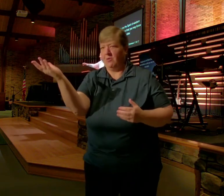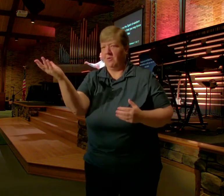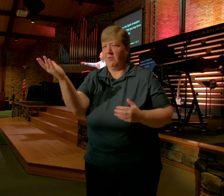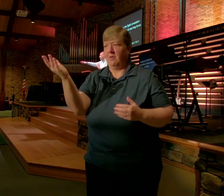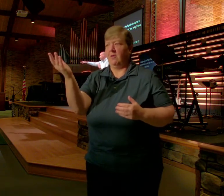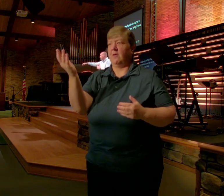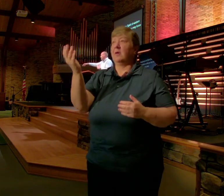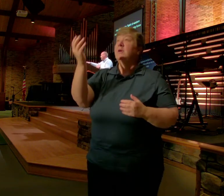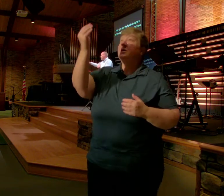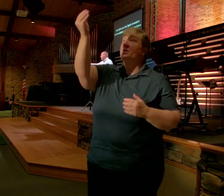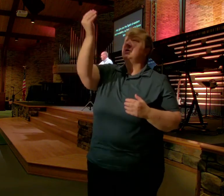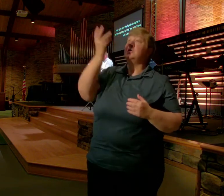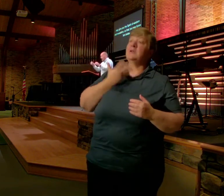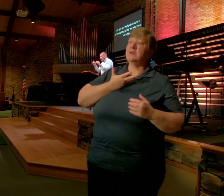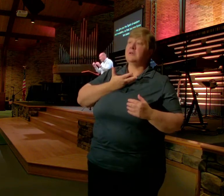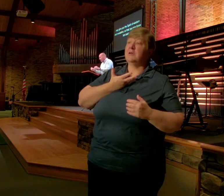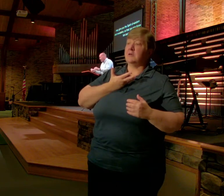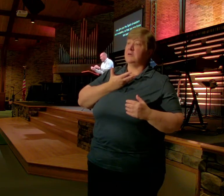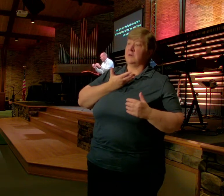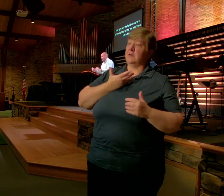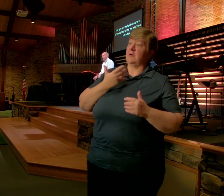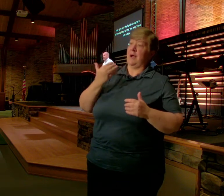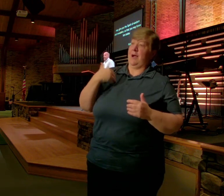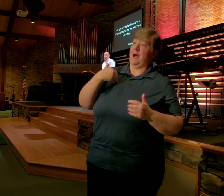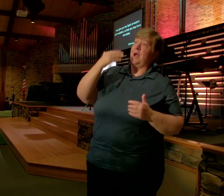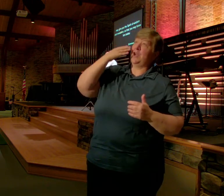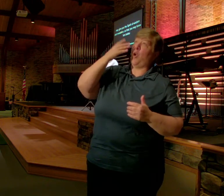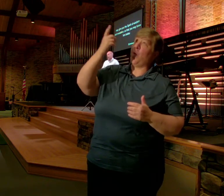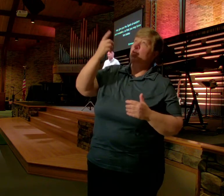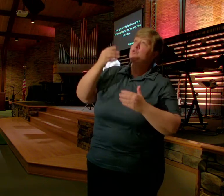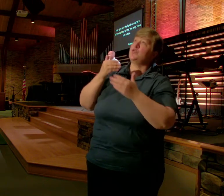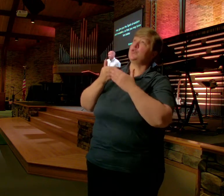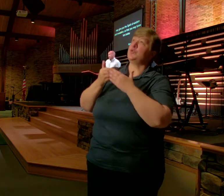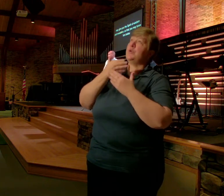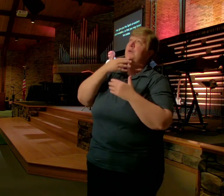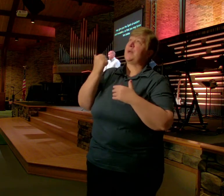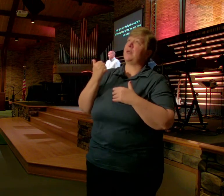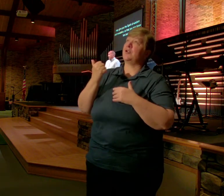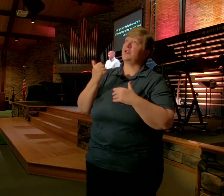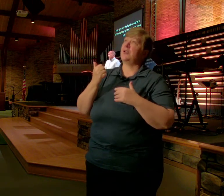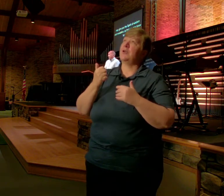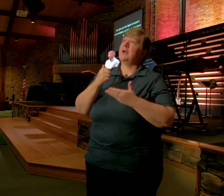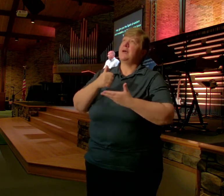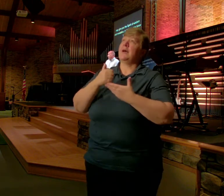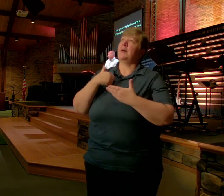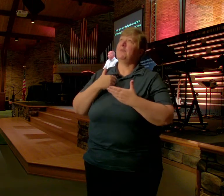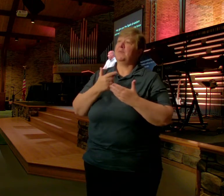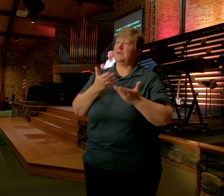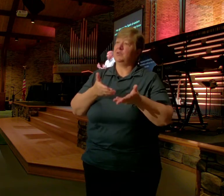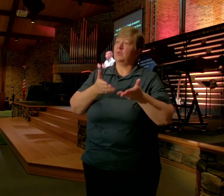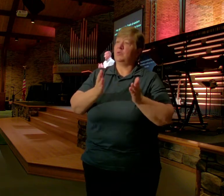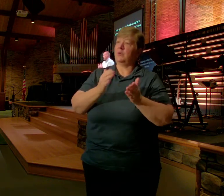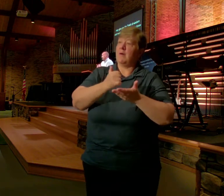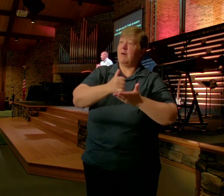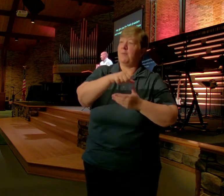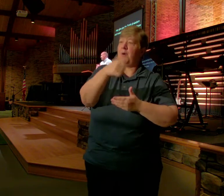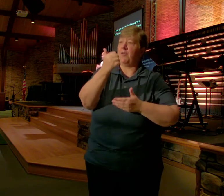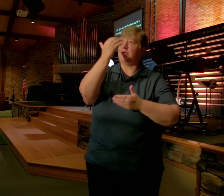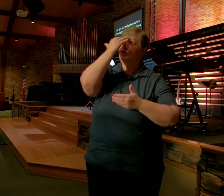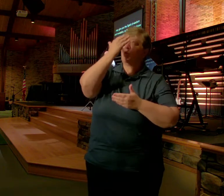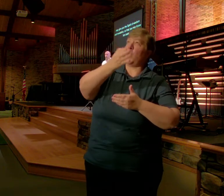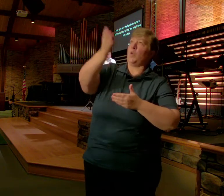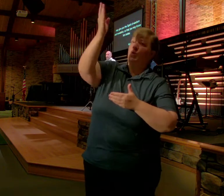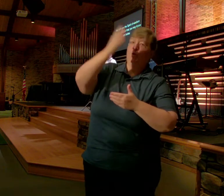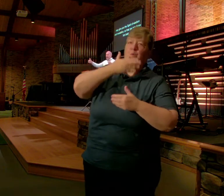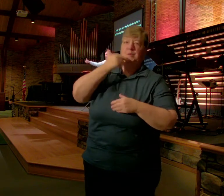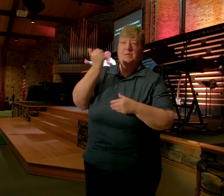make him known To others Better and better We heard last week What all that God Has done for us How